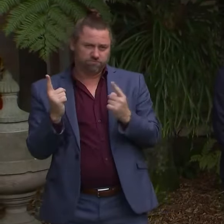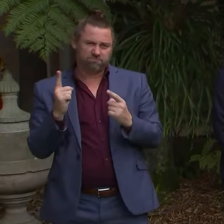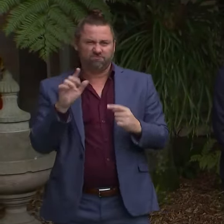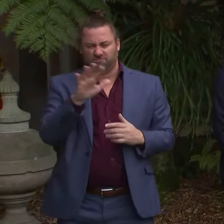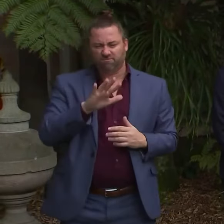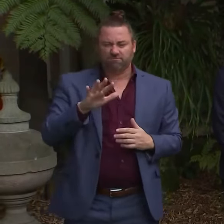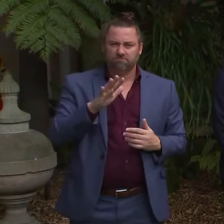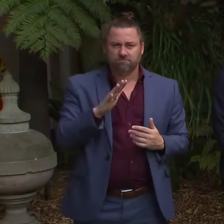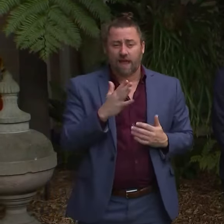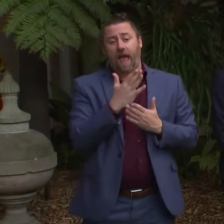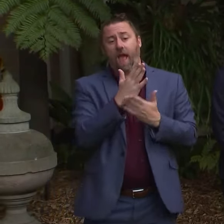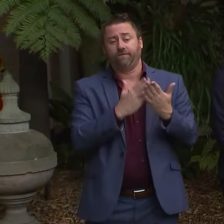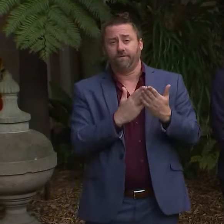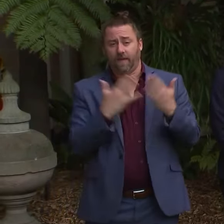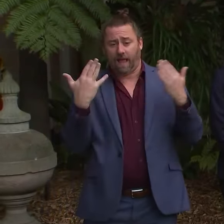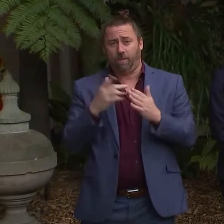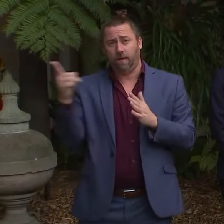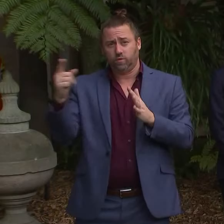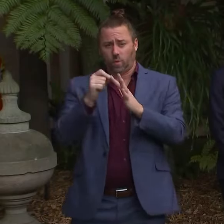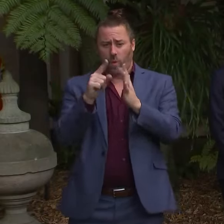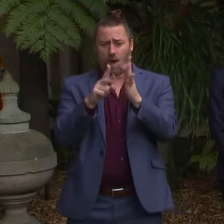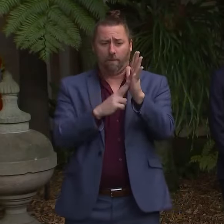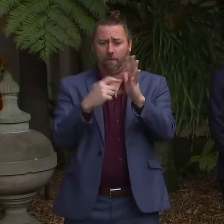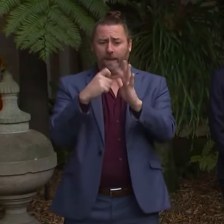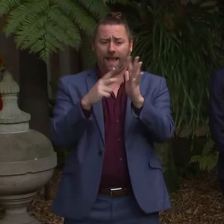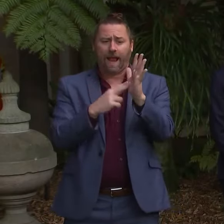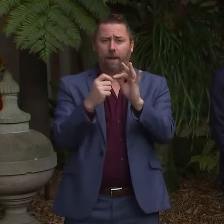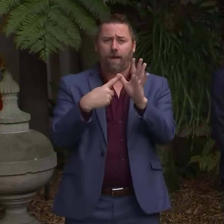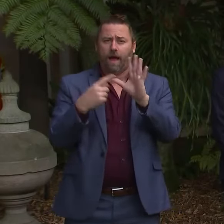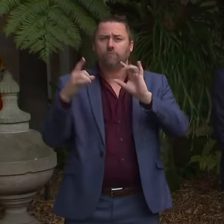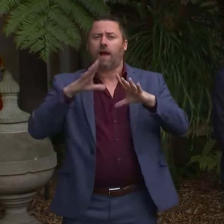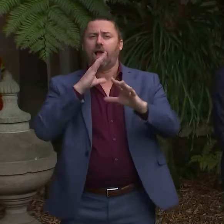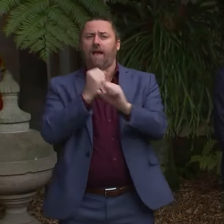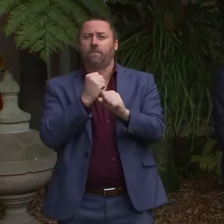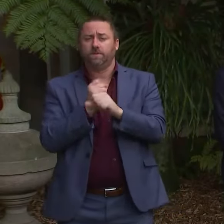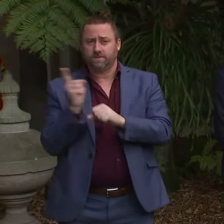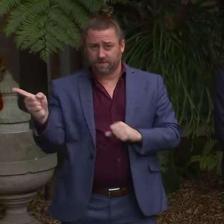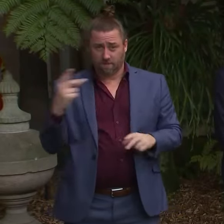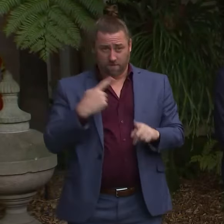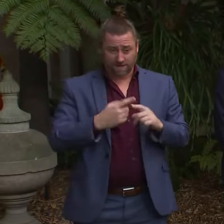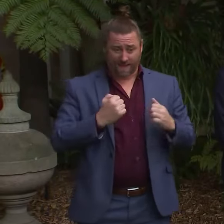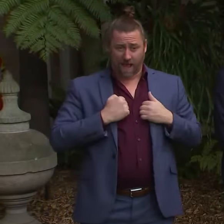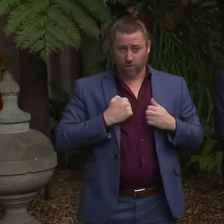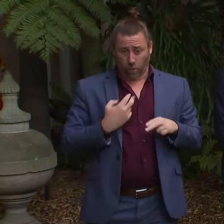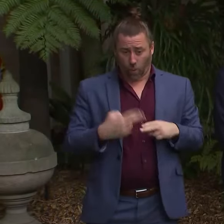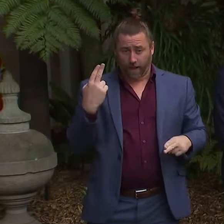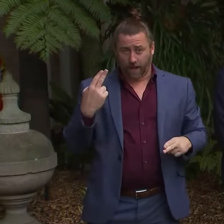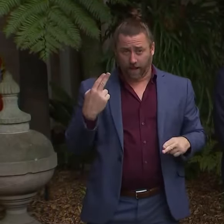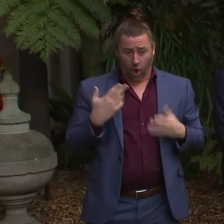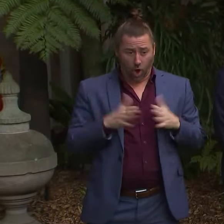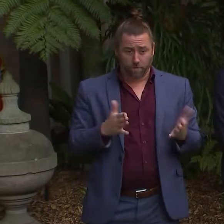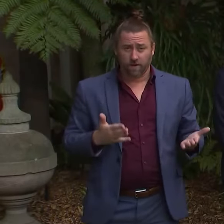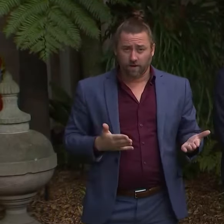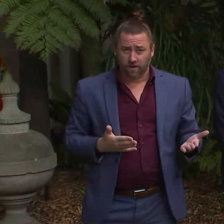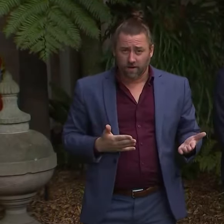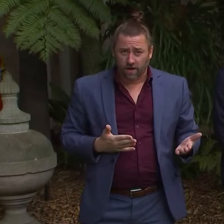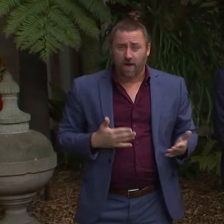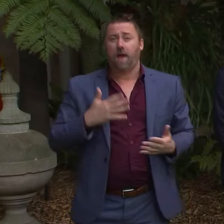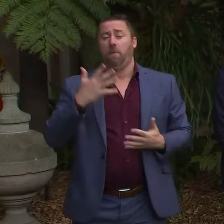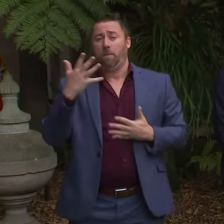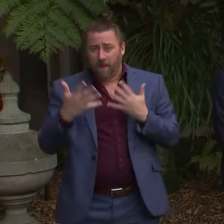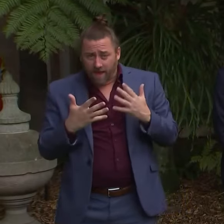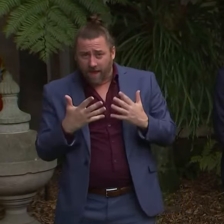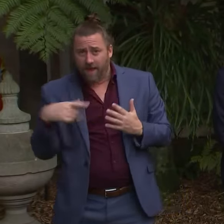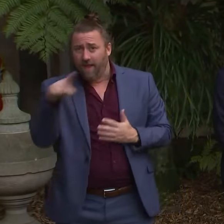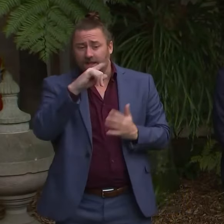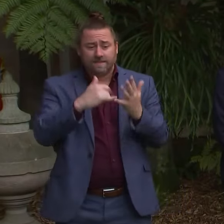cost half of what Pinker Bar is going to cost. It's been opened far quicker, and it also frees up a whole lot of our